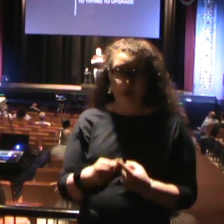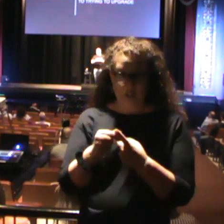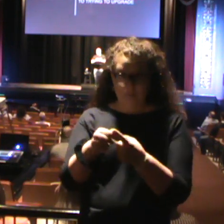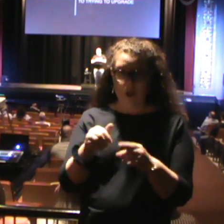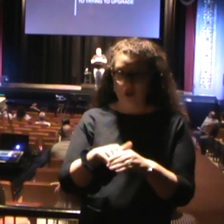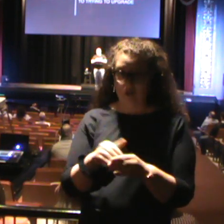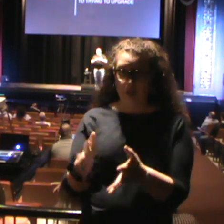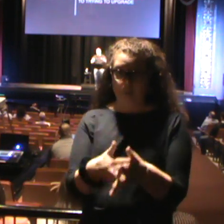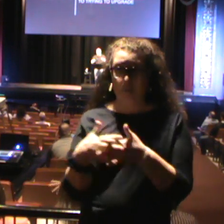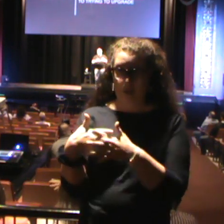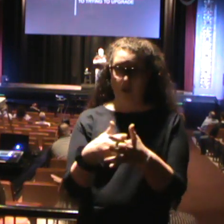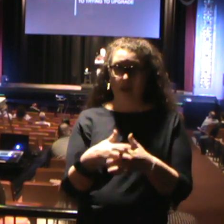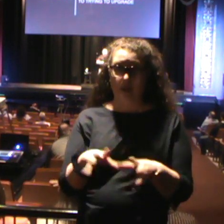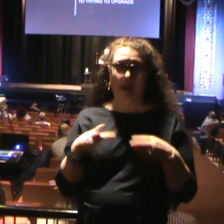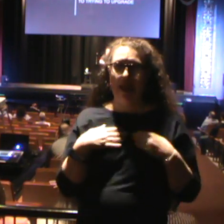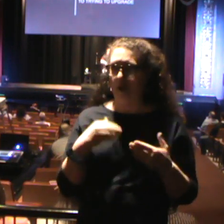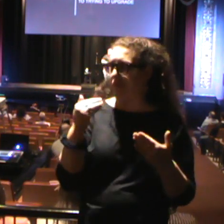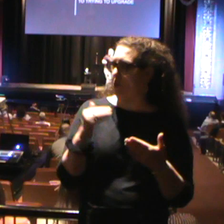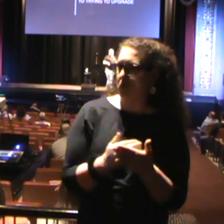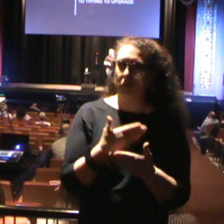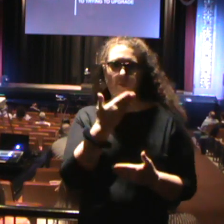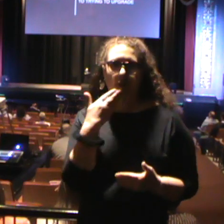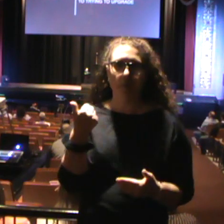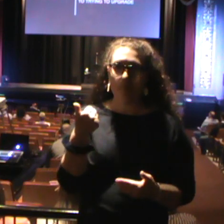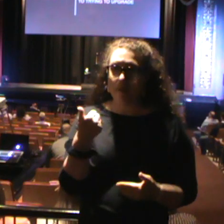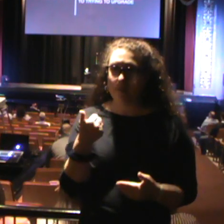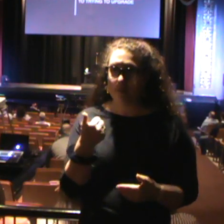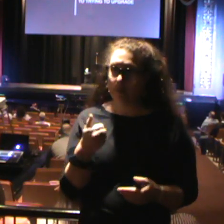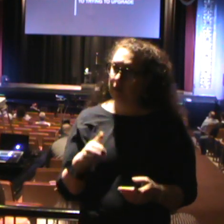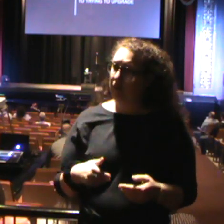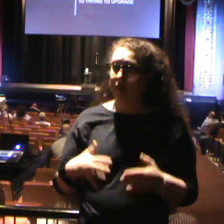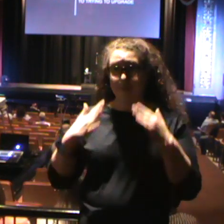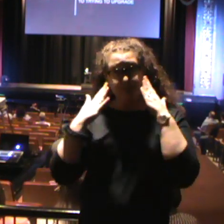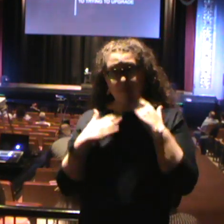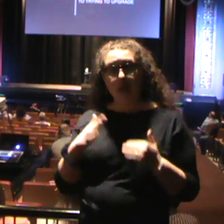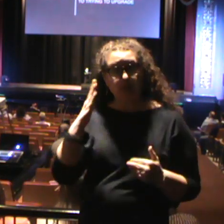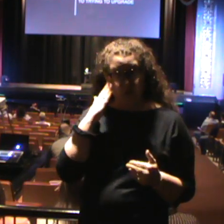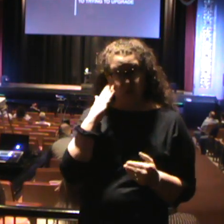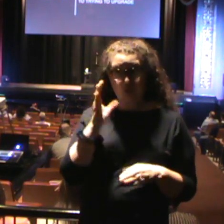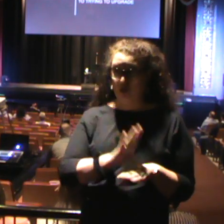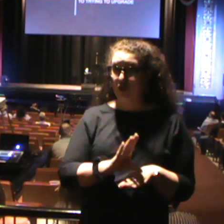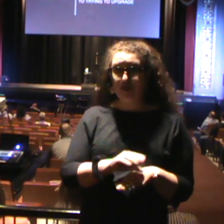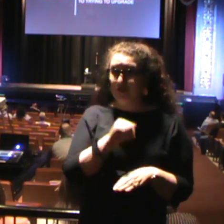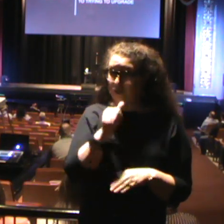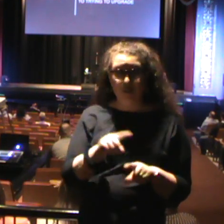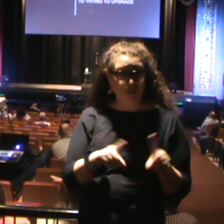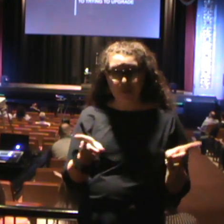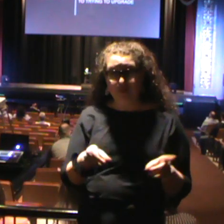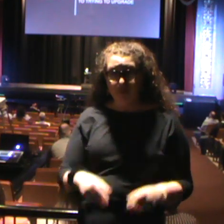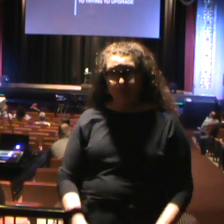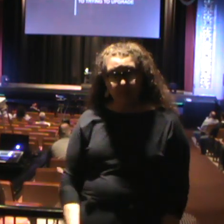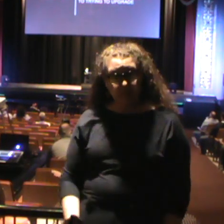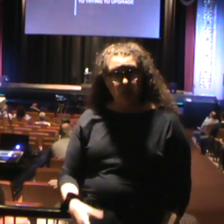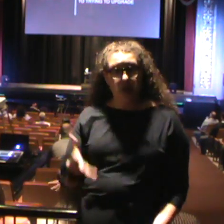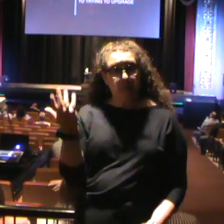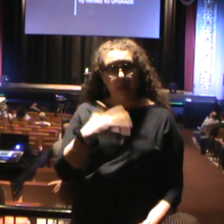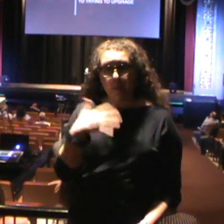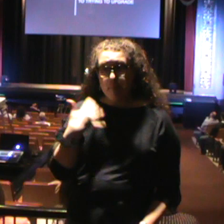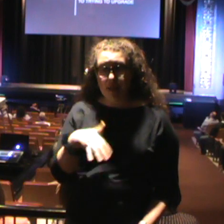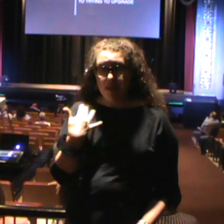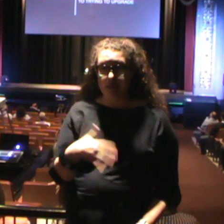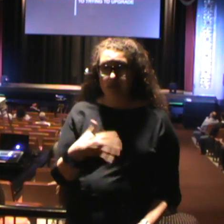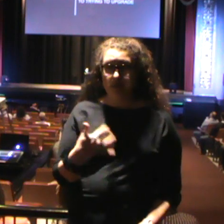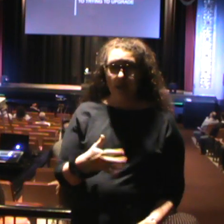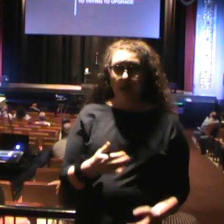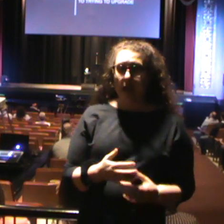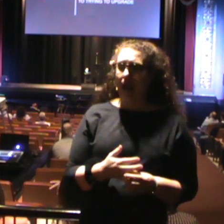to upgrade. And sadly, do you know that churches are no different? Like, you would be amazed at the amount of advertising